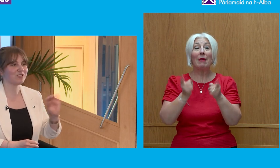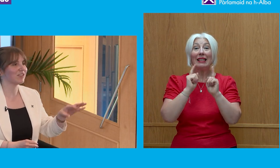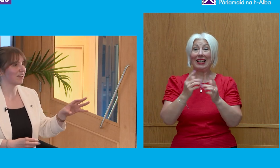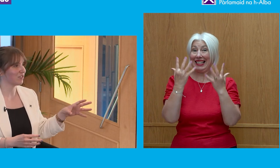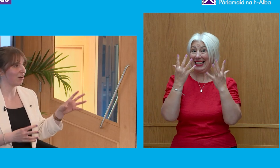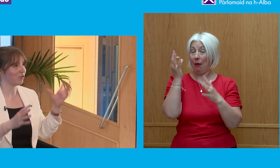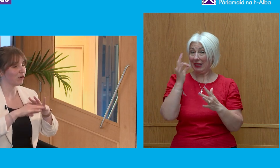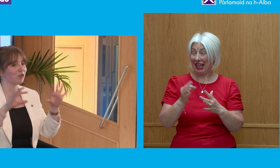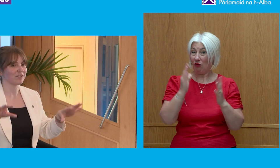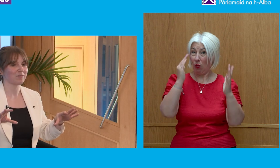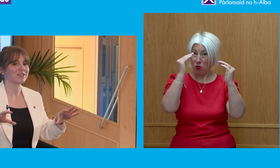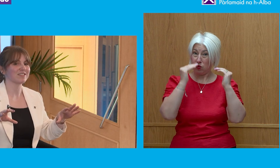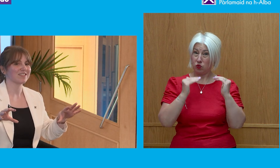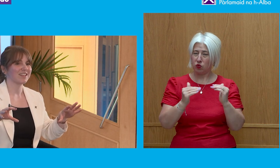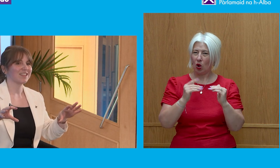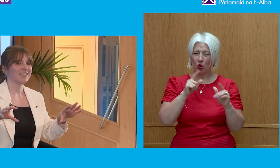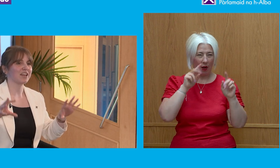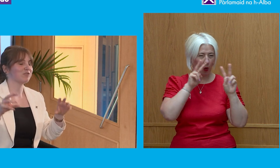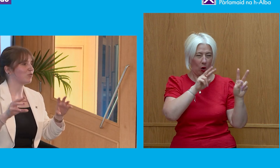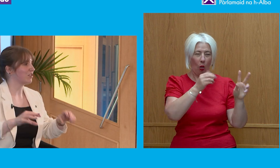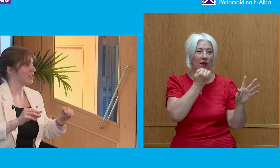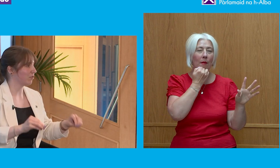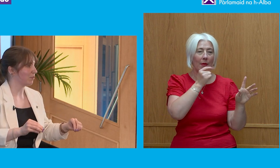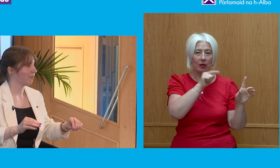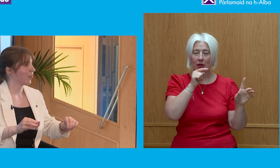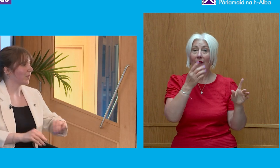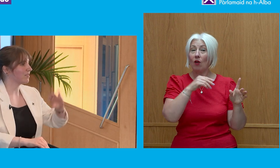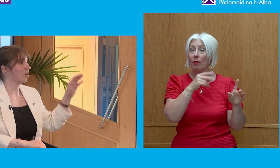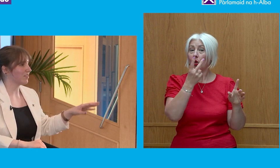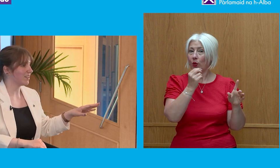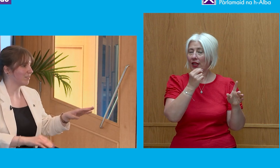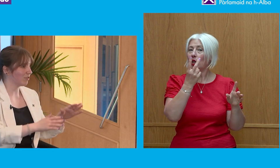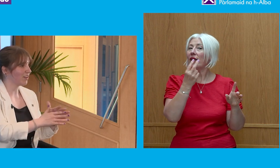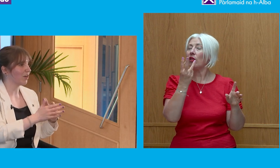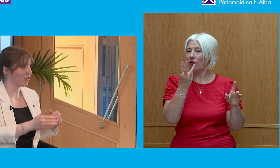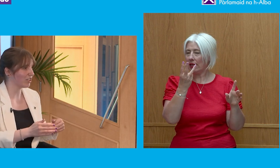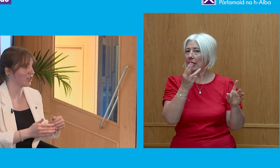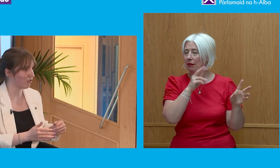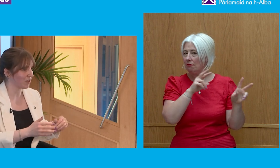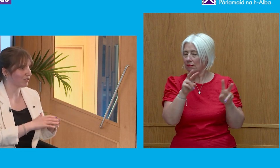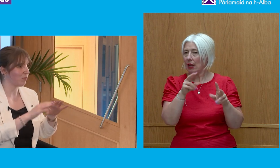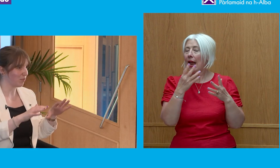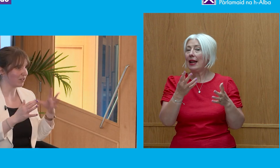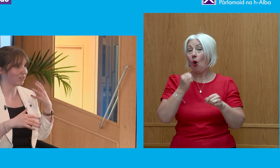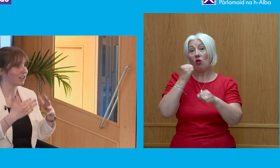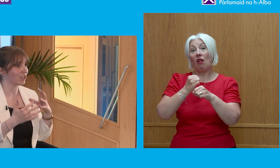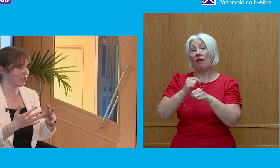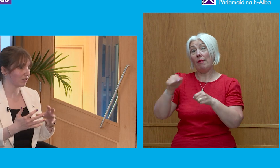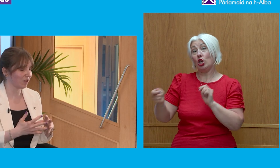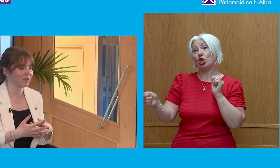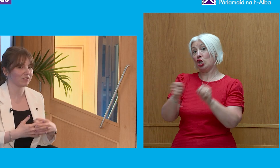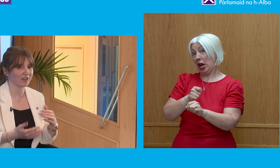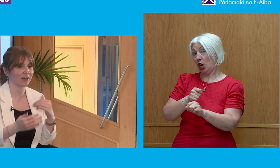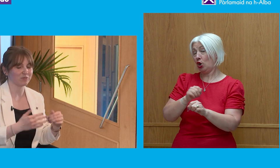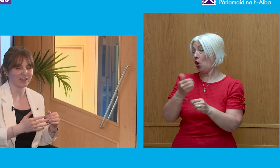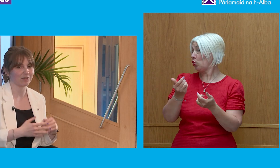So, we need to take into account for all the numbers. They are from 2023. That is obviously, we've now had a change in government. there might be a slight change